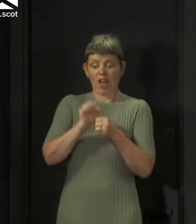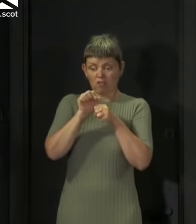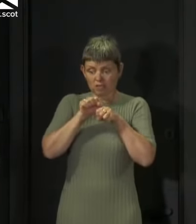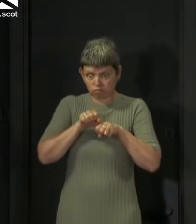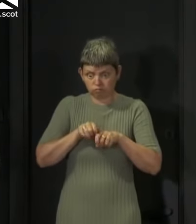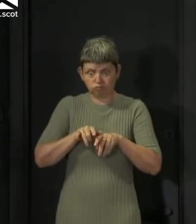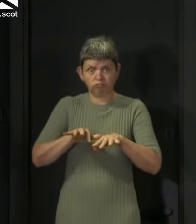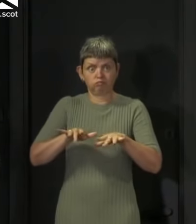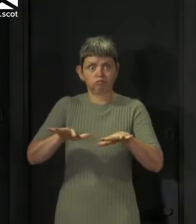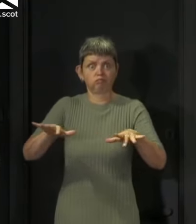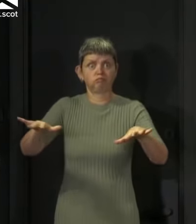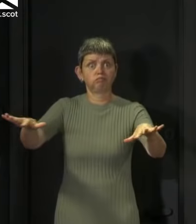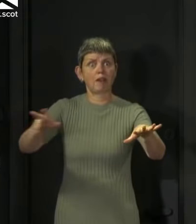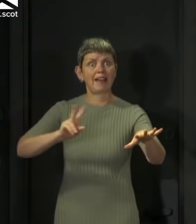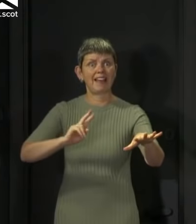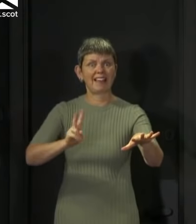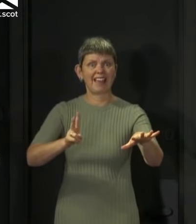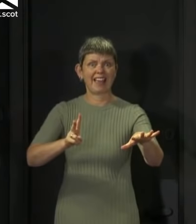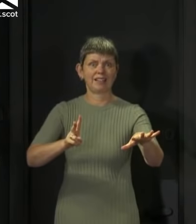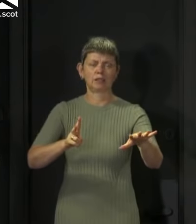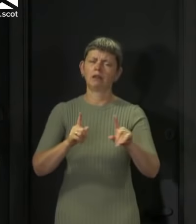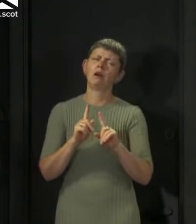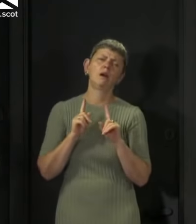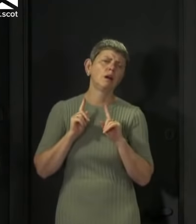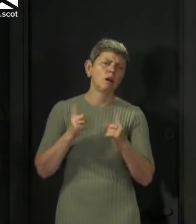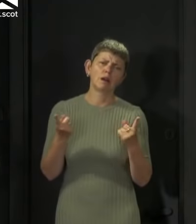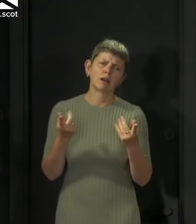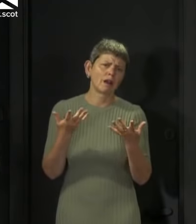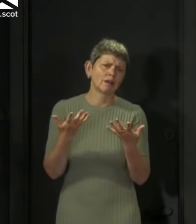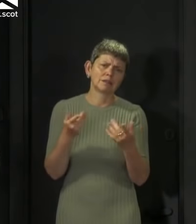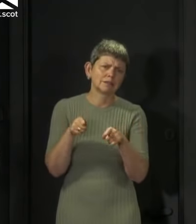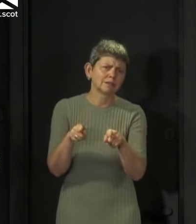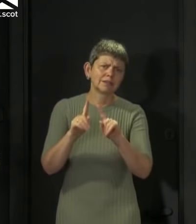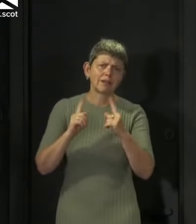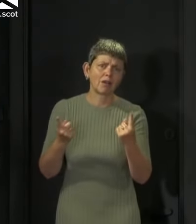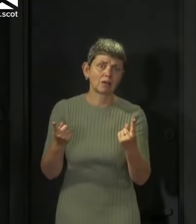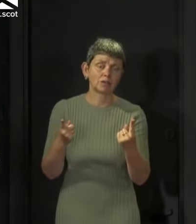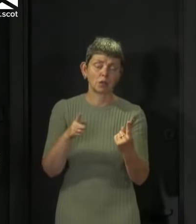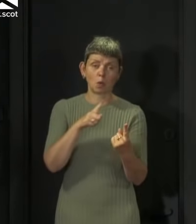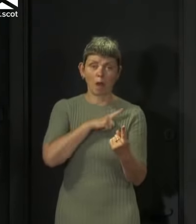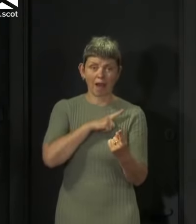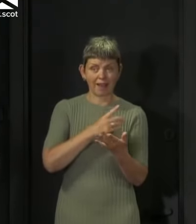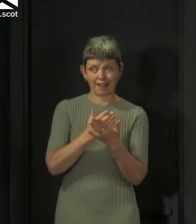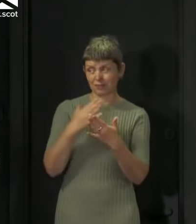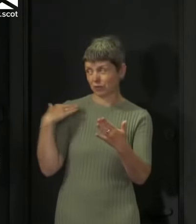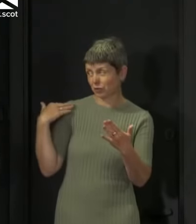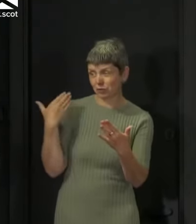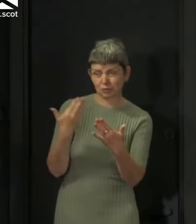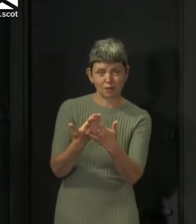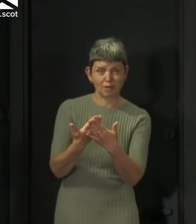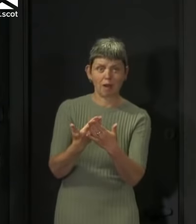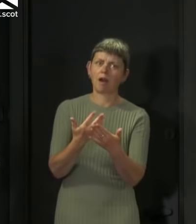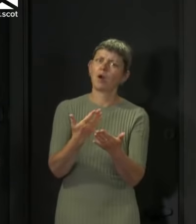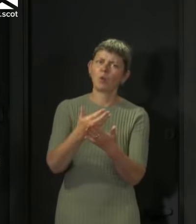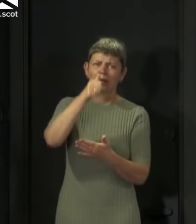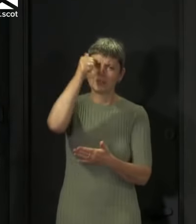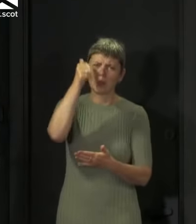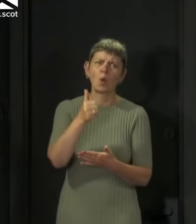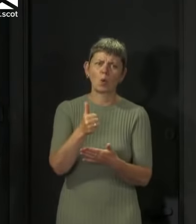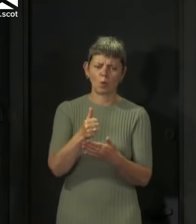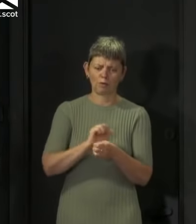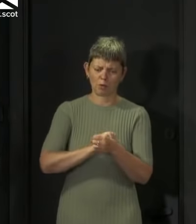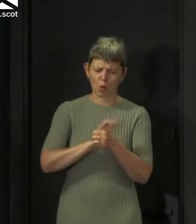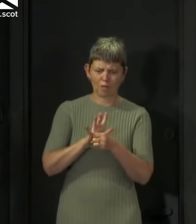That's something we can't afford to do. We've seen every day of this pandemic so far how easily Covid spreads